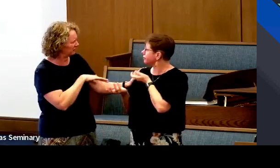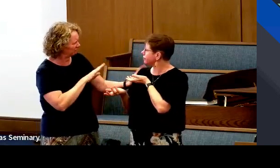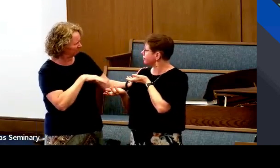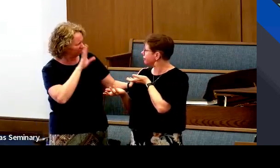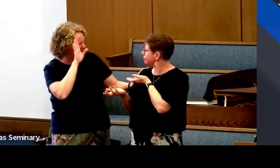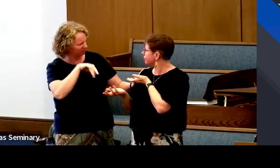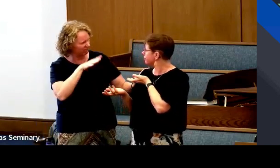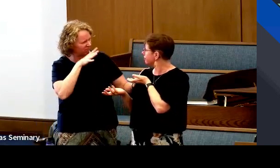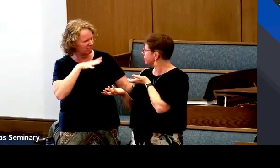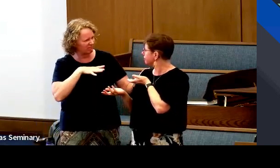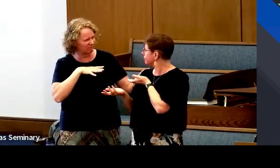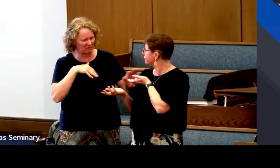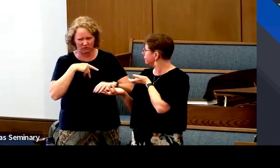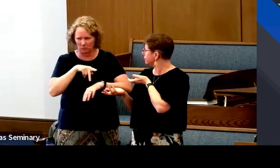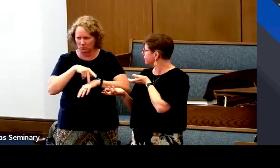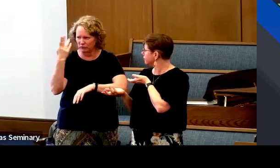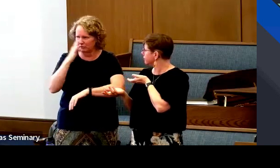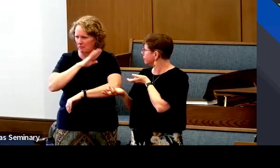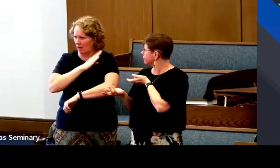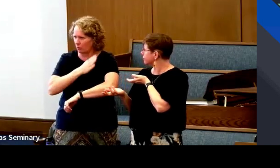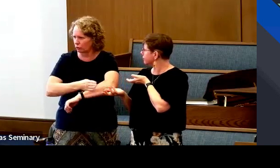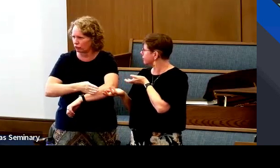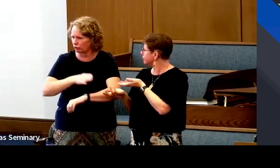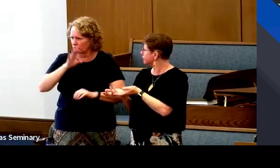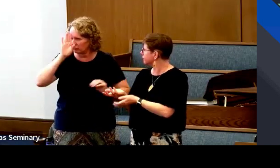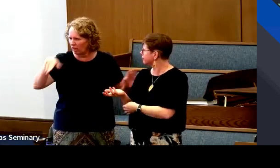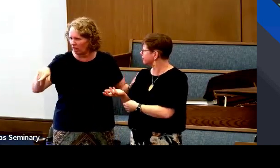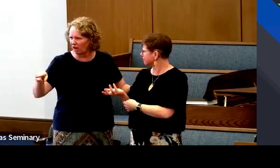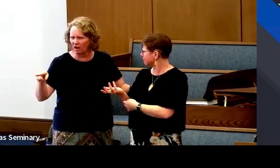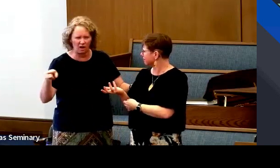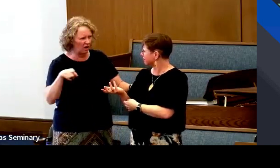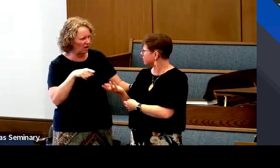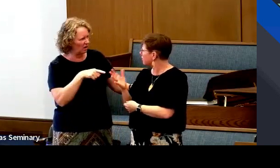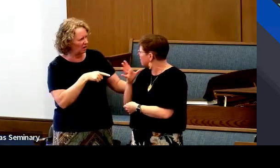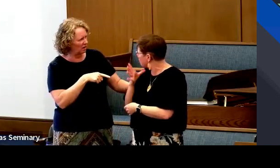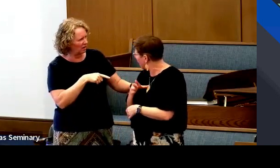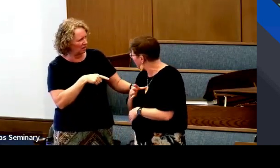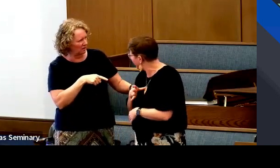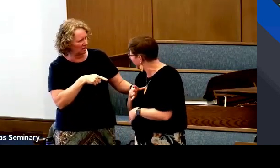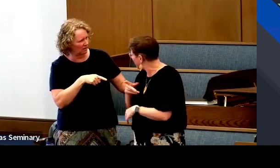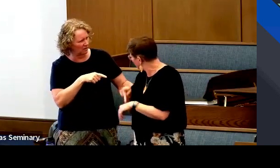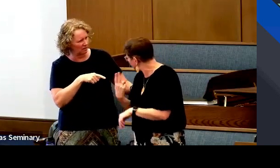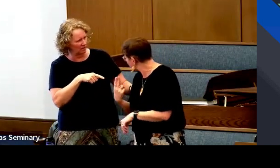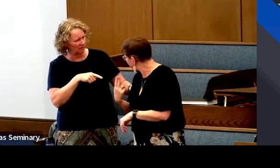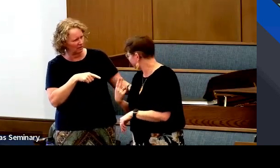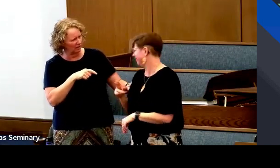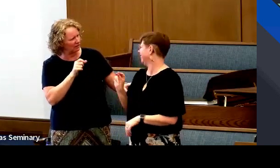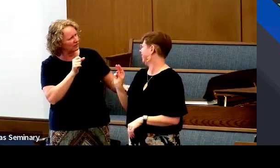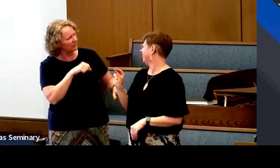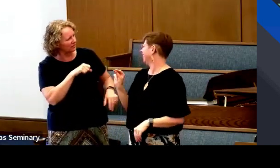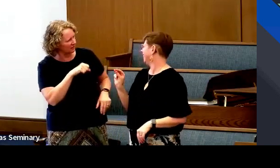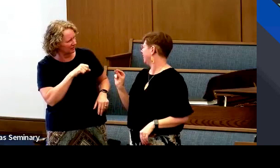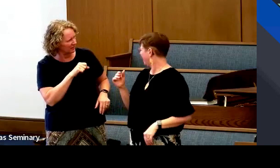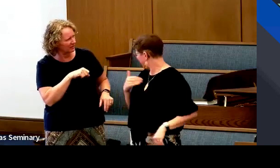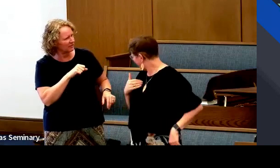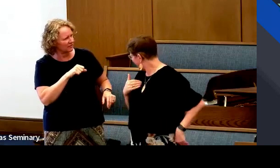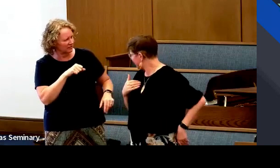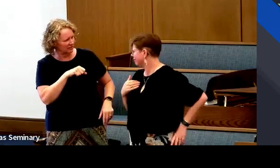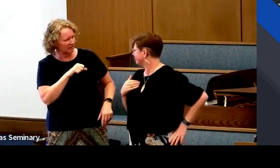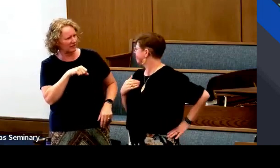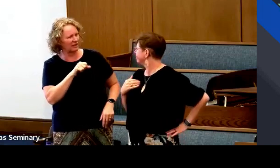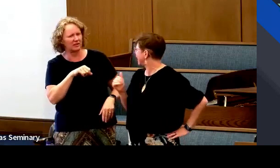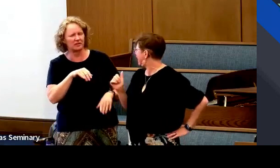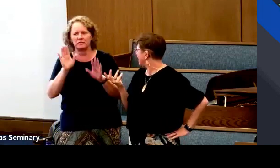So do you know that women have priesthood power? Women? Priesthood? No way.